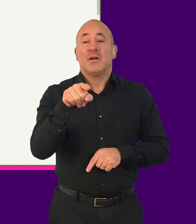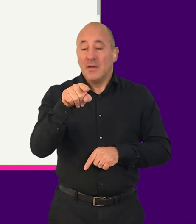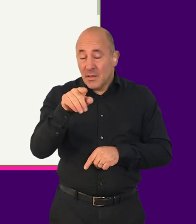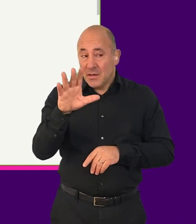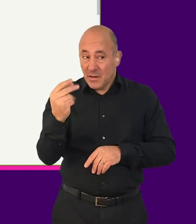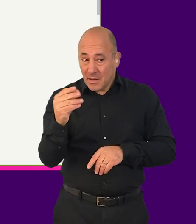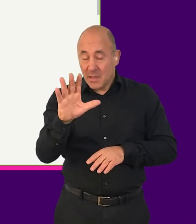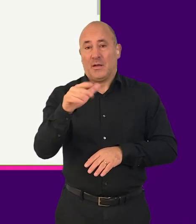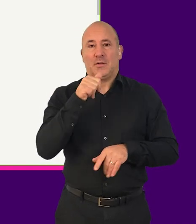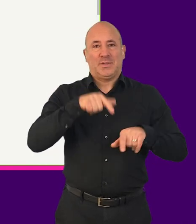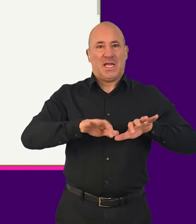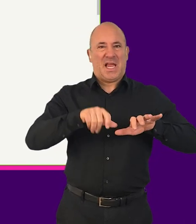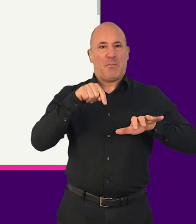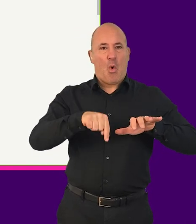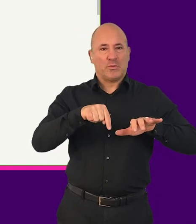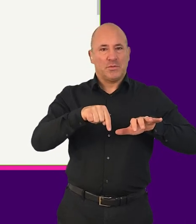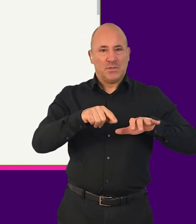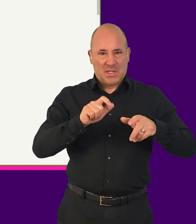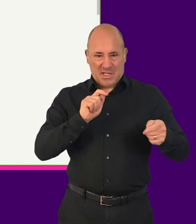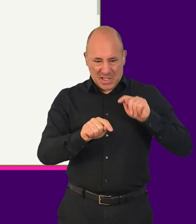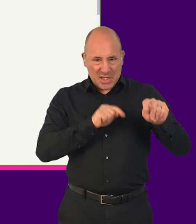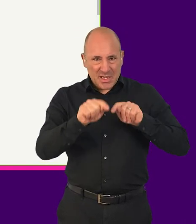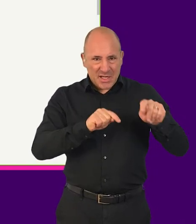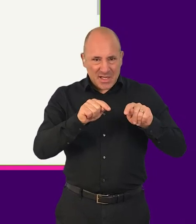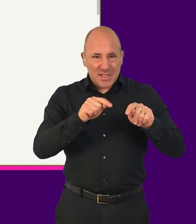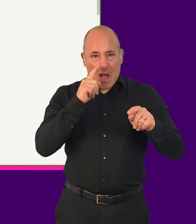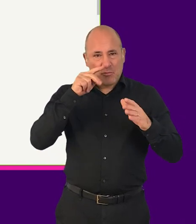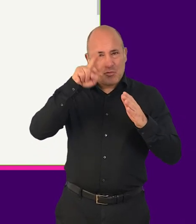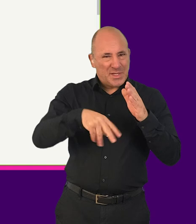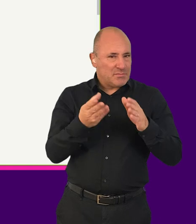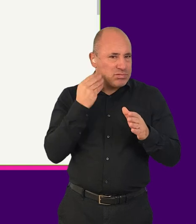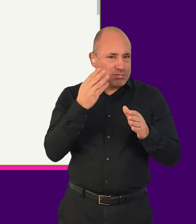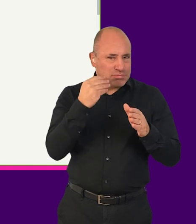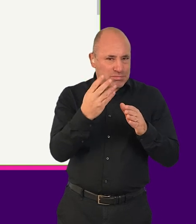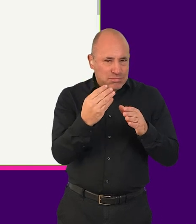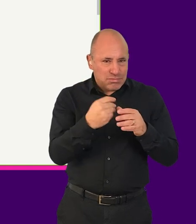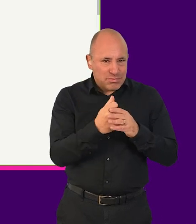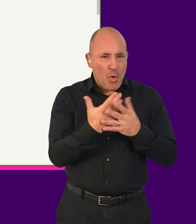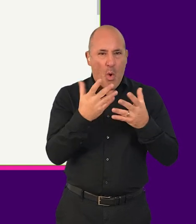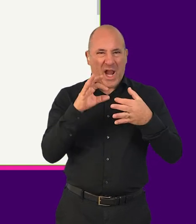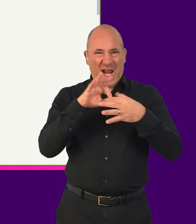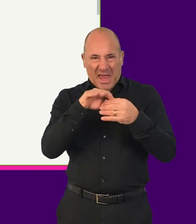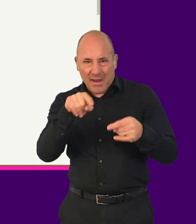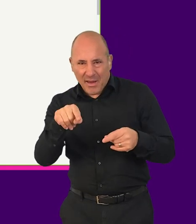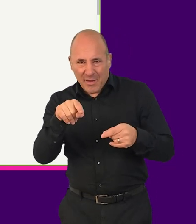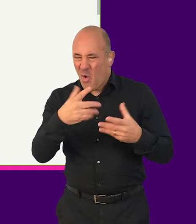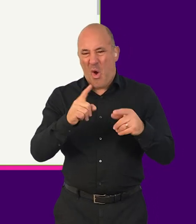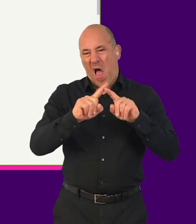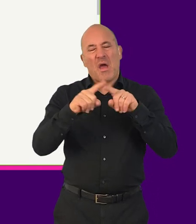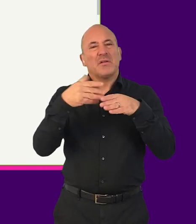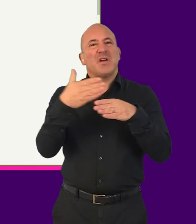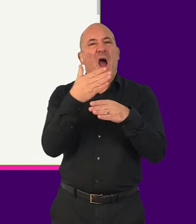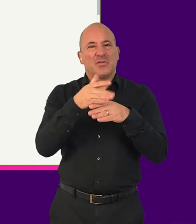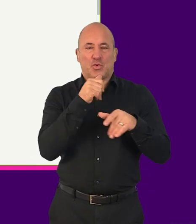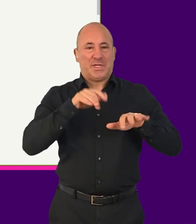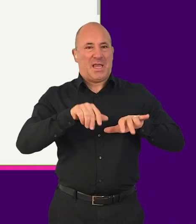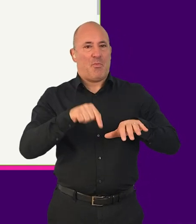they will use more keyboard commands to read the subsequent content, activate a link, or perform some other task. In this